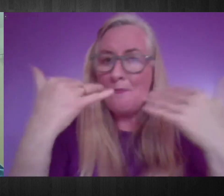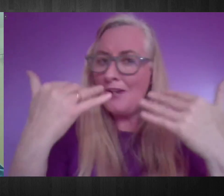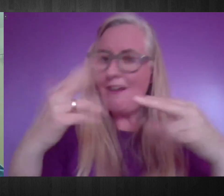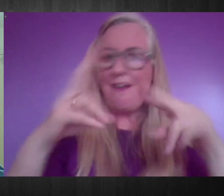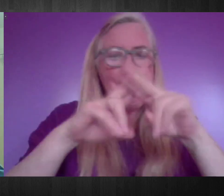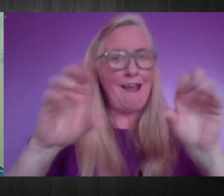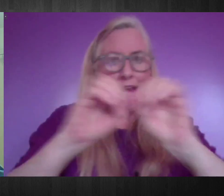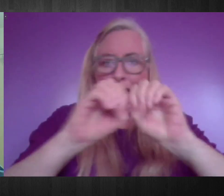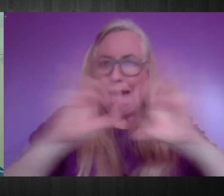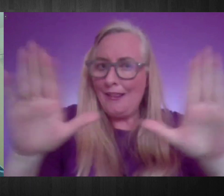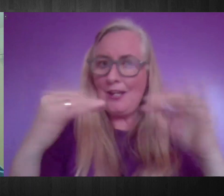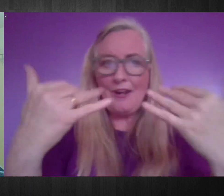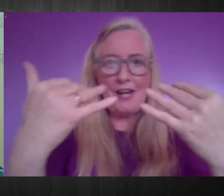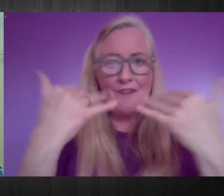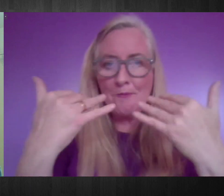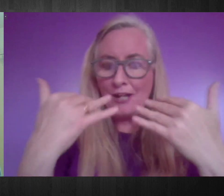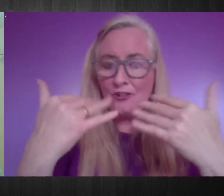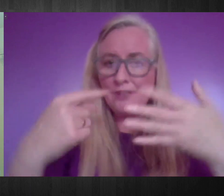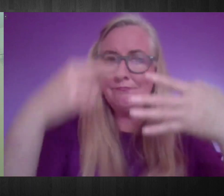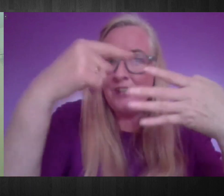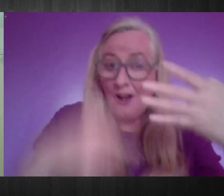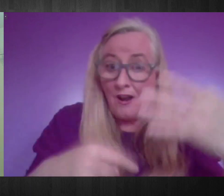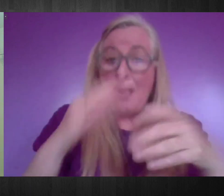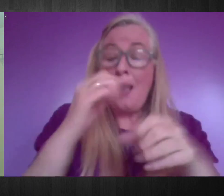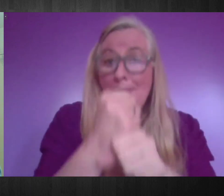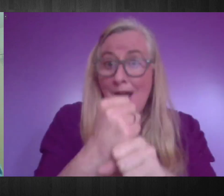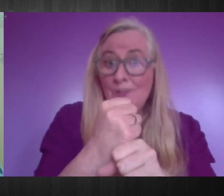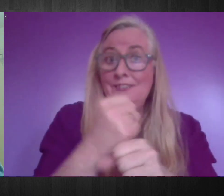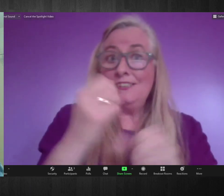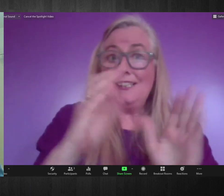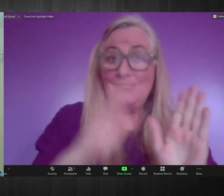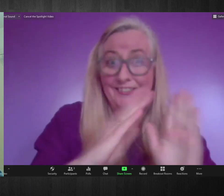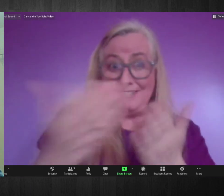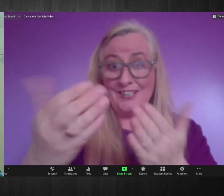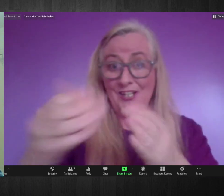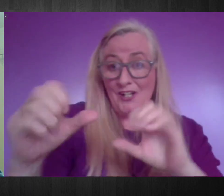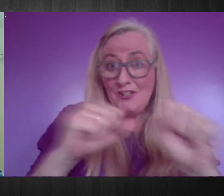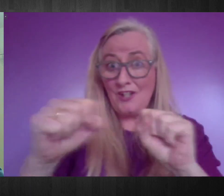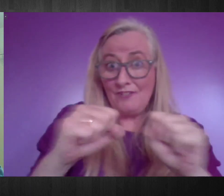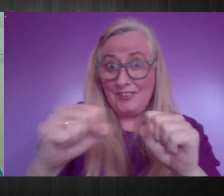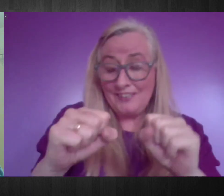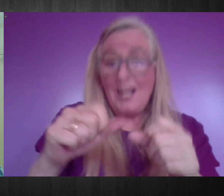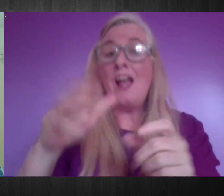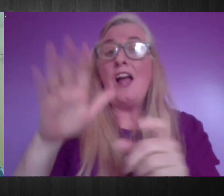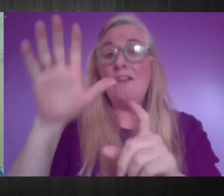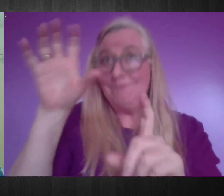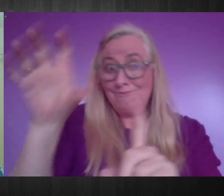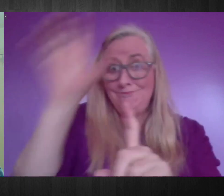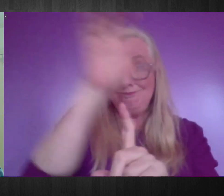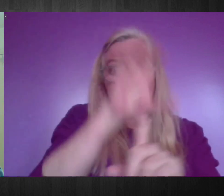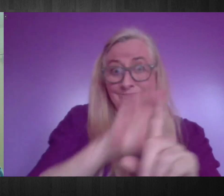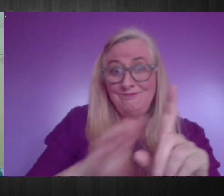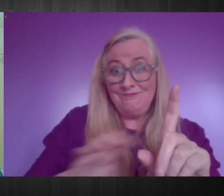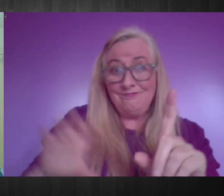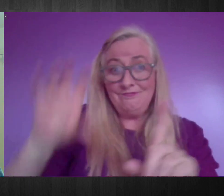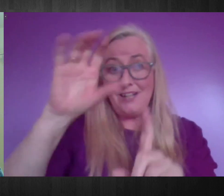for directing a personal assistance service, which varies across the CHO areas or the geographical areas of Ireland. there was a